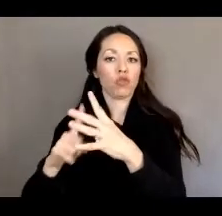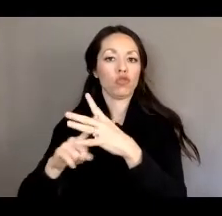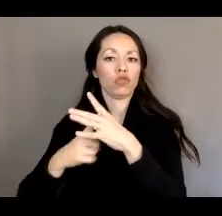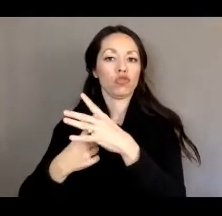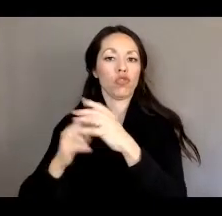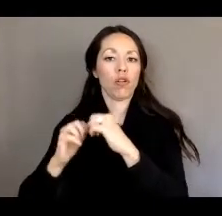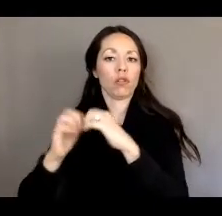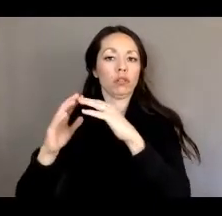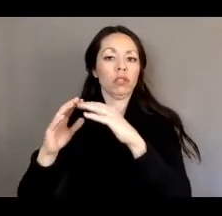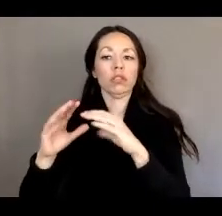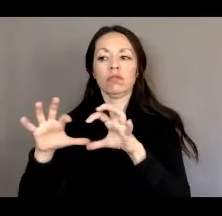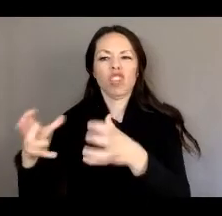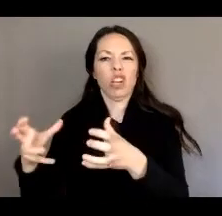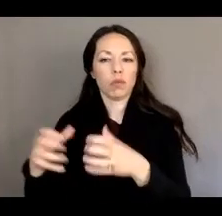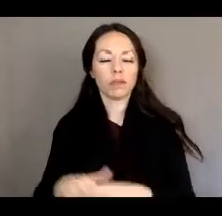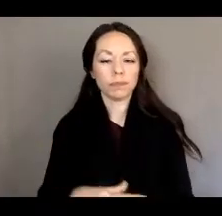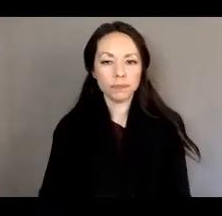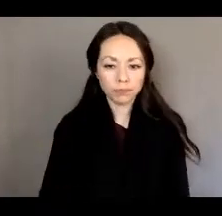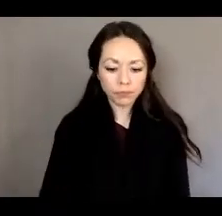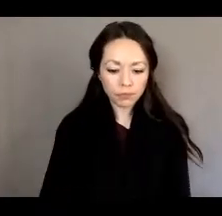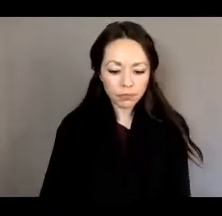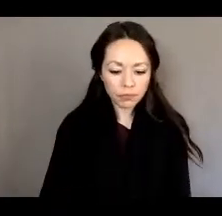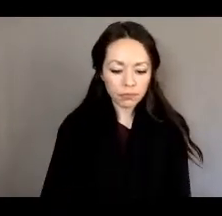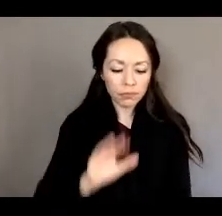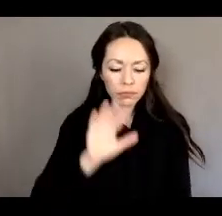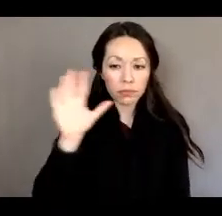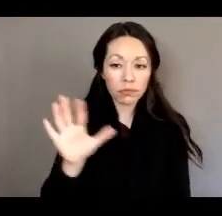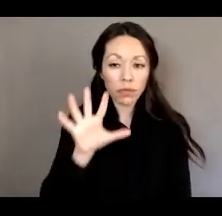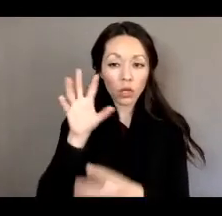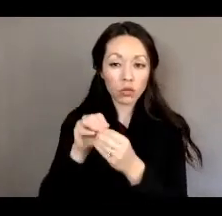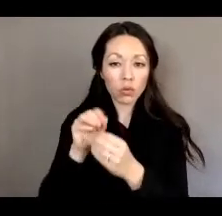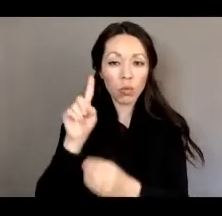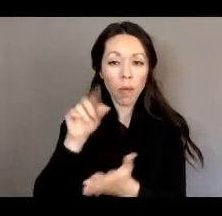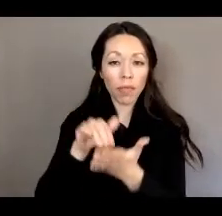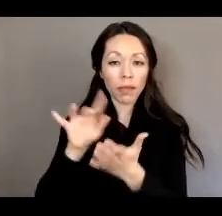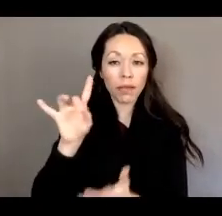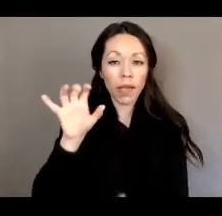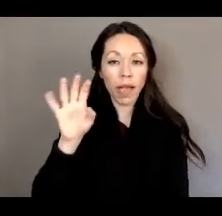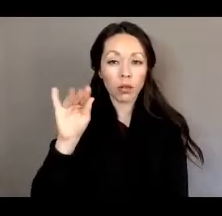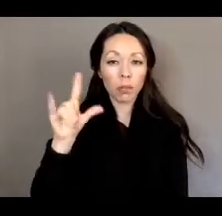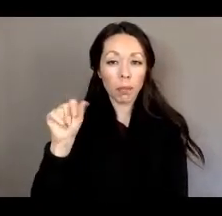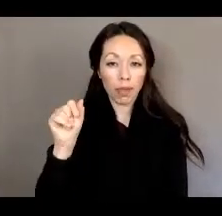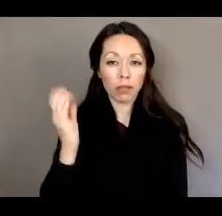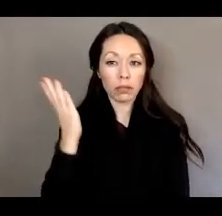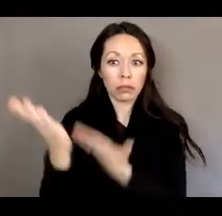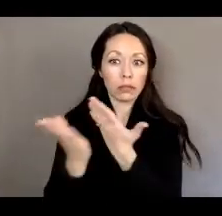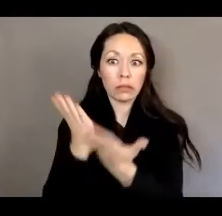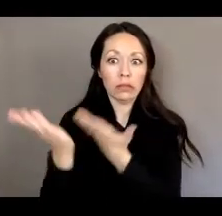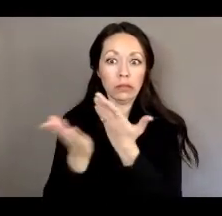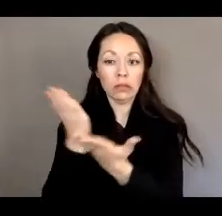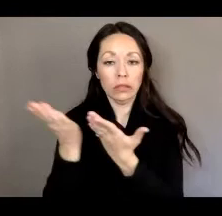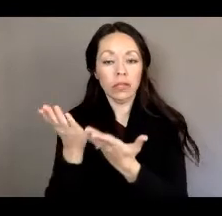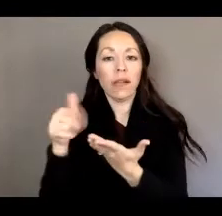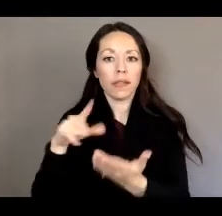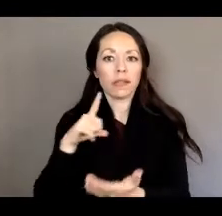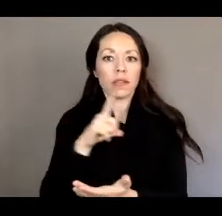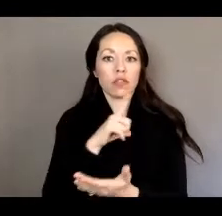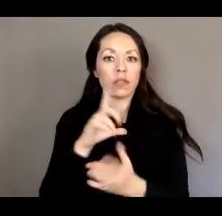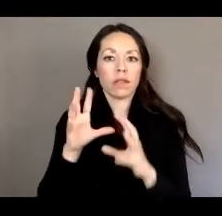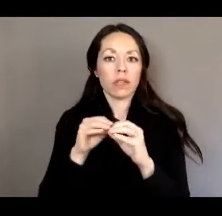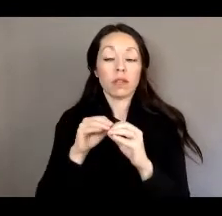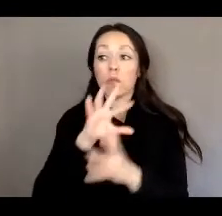And so there was about 1800 bills that were dropped this legislative session and only about